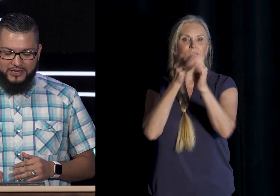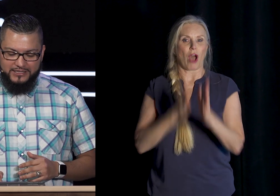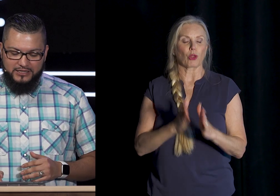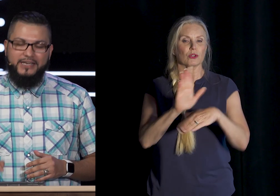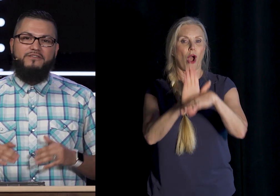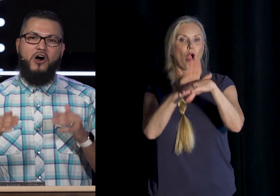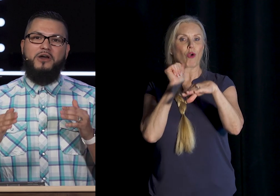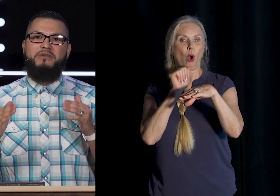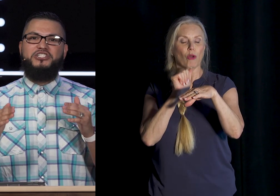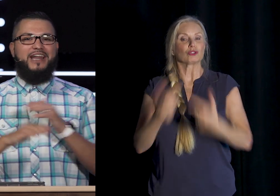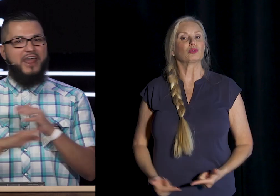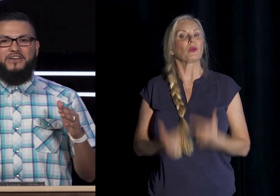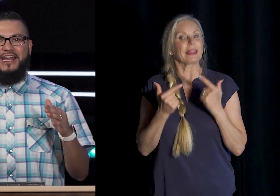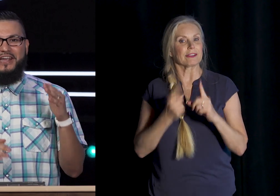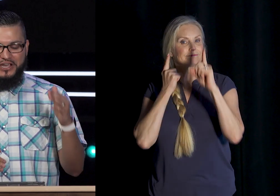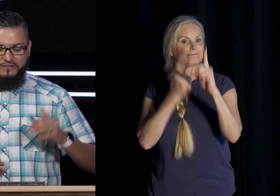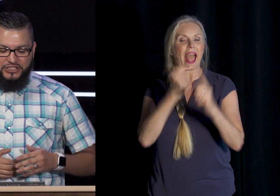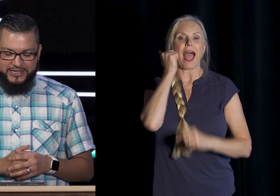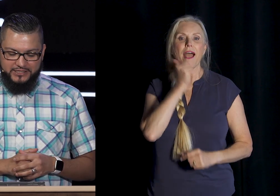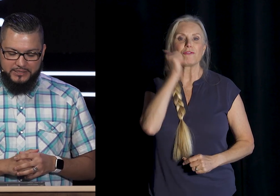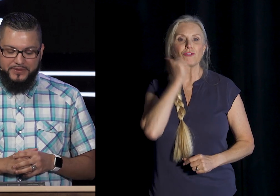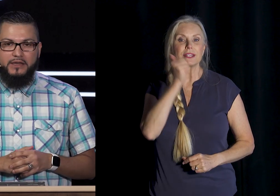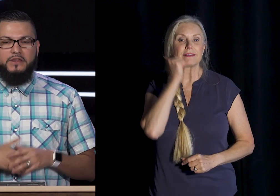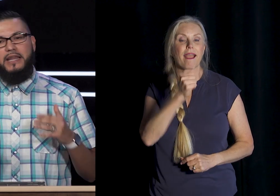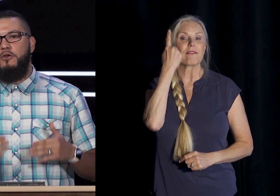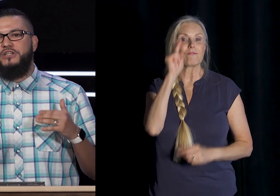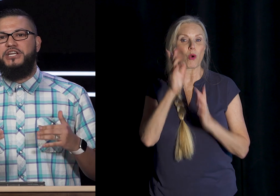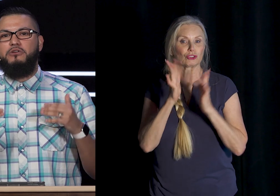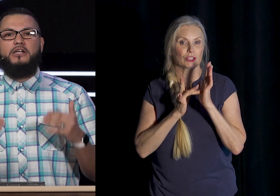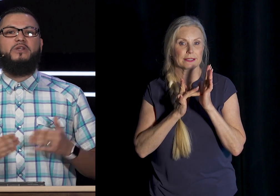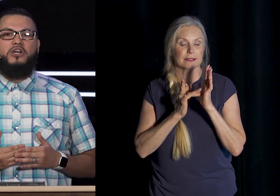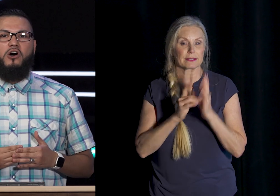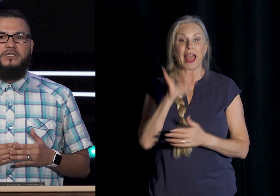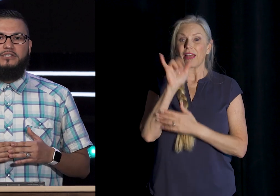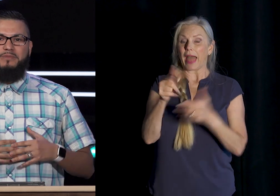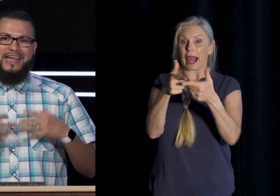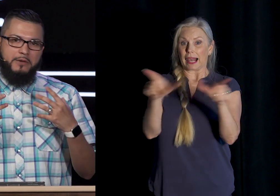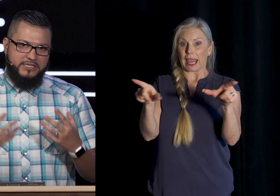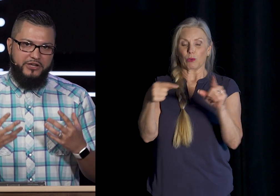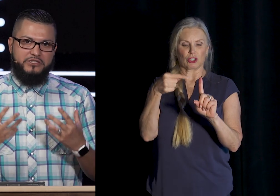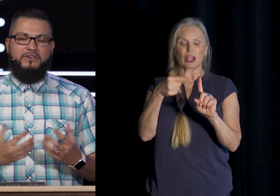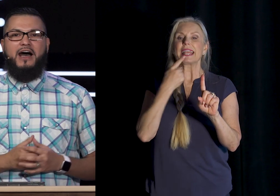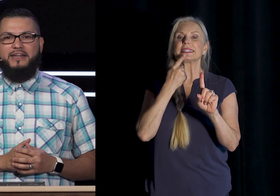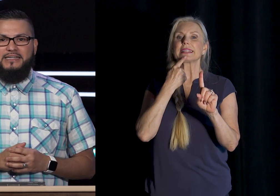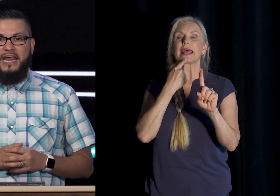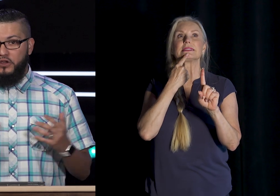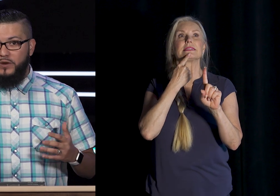To live on mission Every day For Jesus The language here Literally calls us To be imitators of God In the Greek